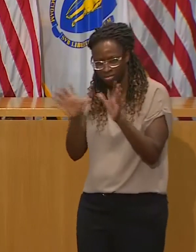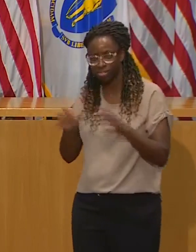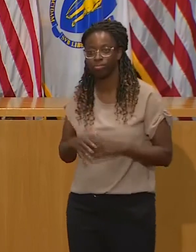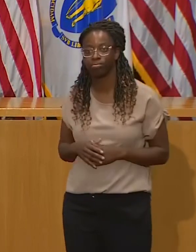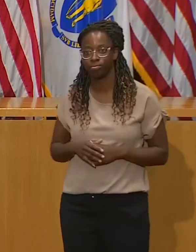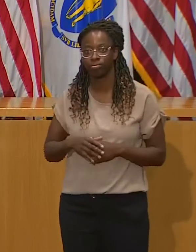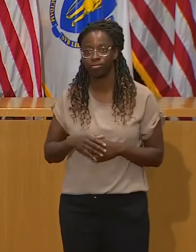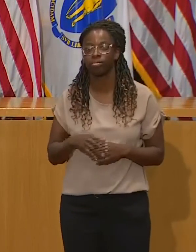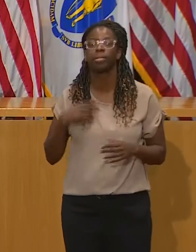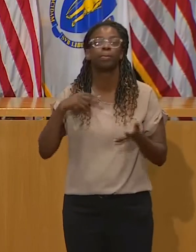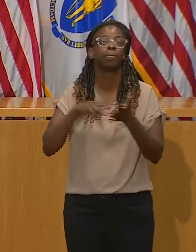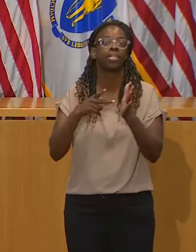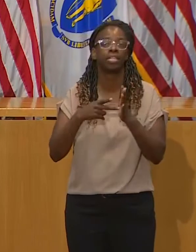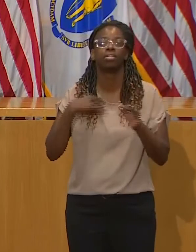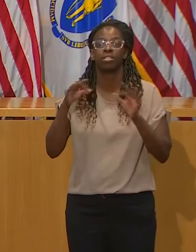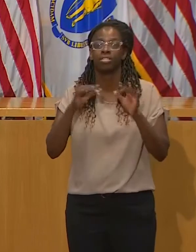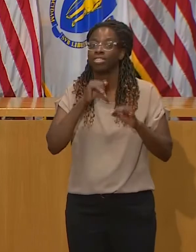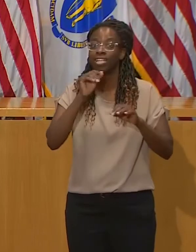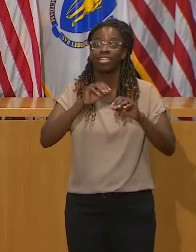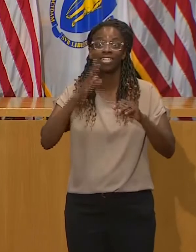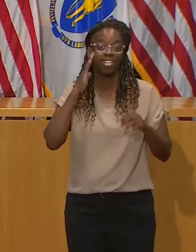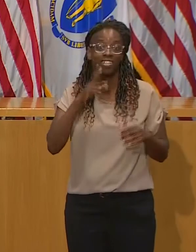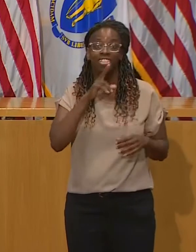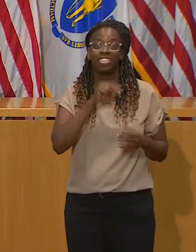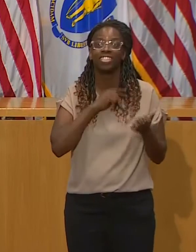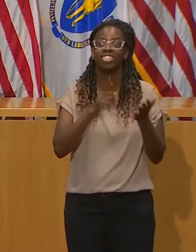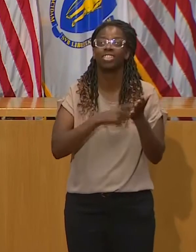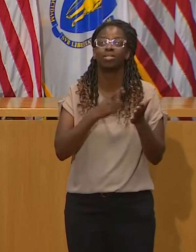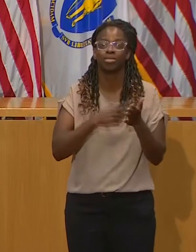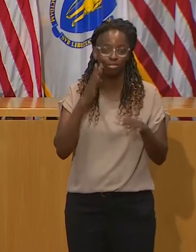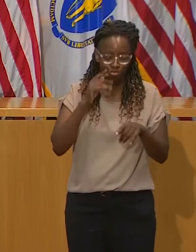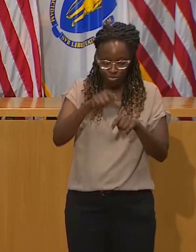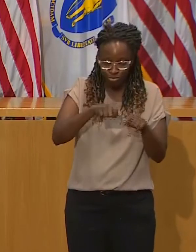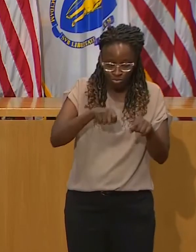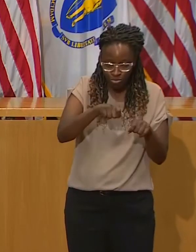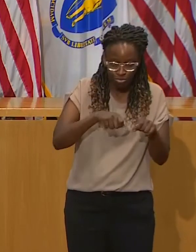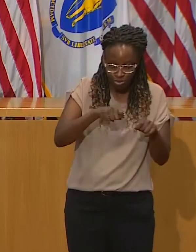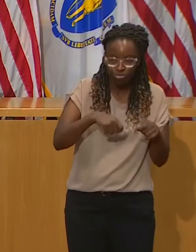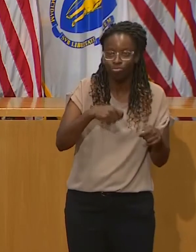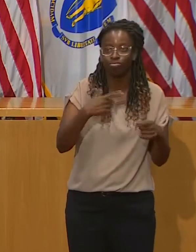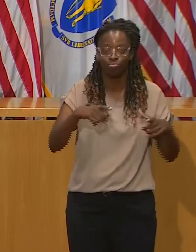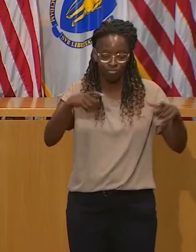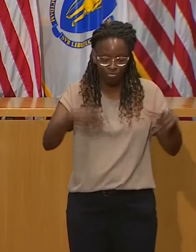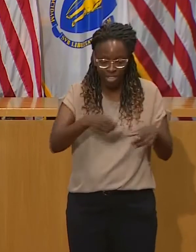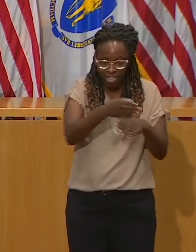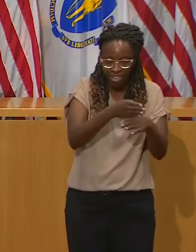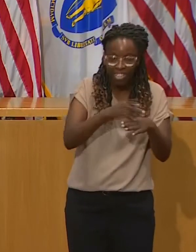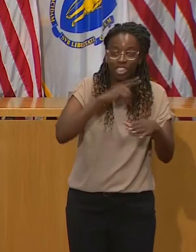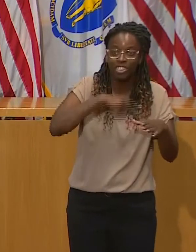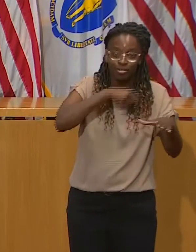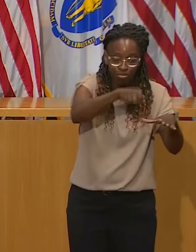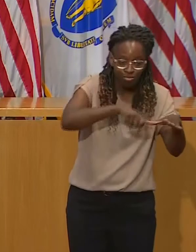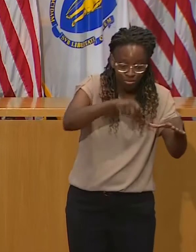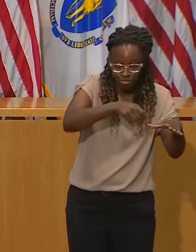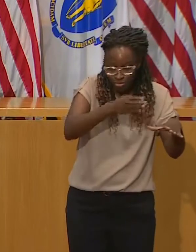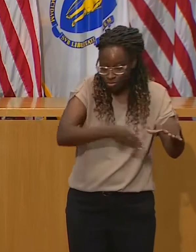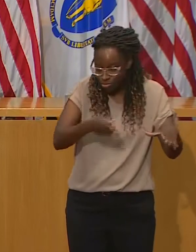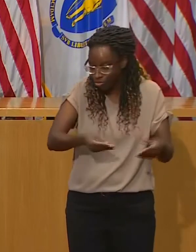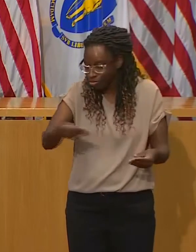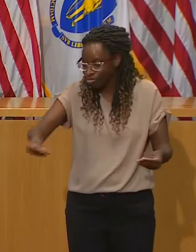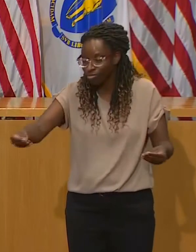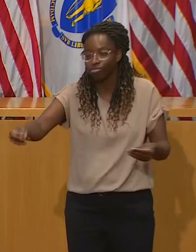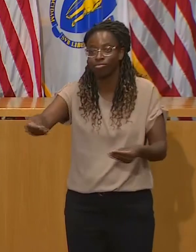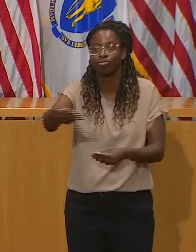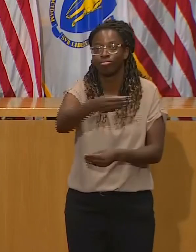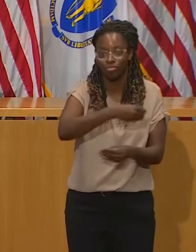friends and people are standing in the kitchen, maybe with an adult beverage in your hand or a glass of cider, and you're carving up the turkey, and people are,